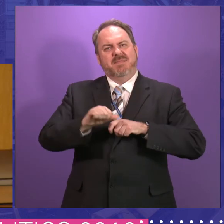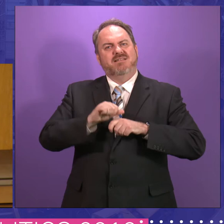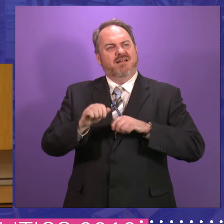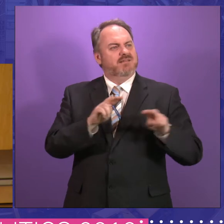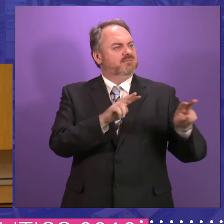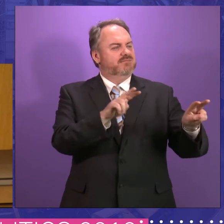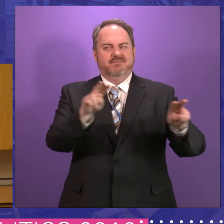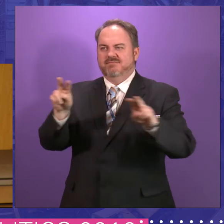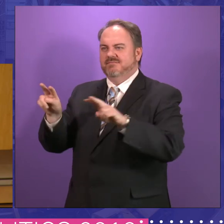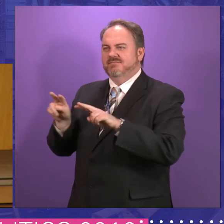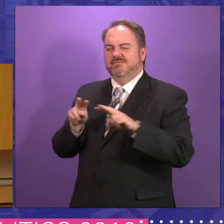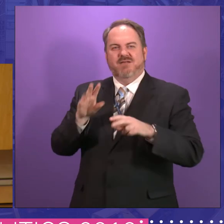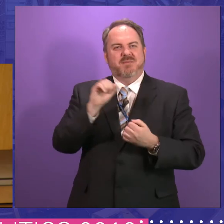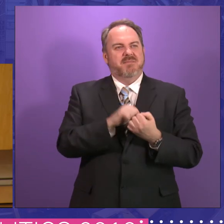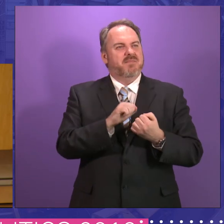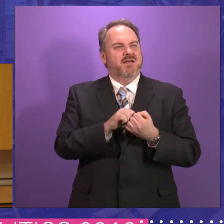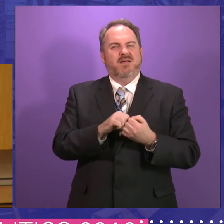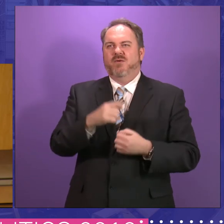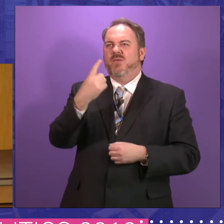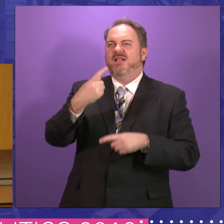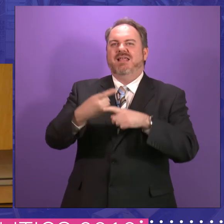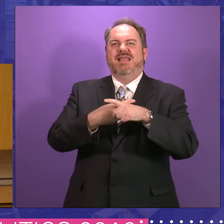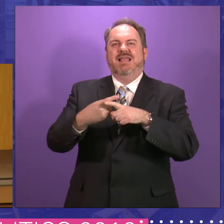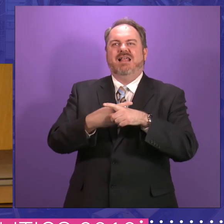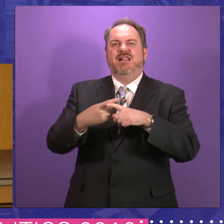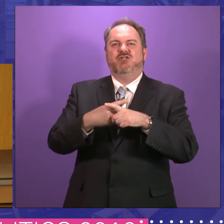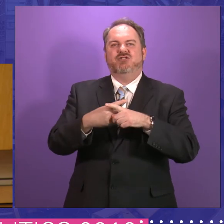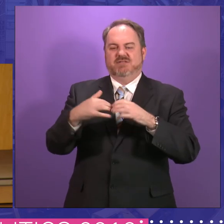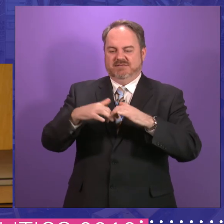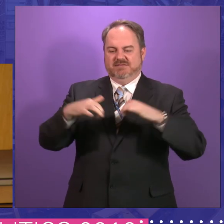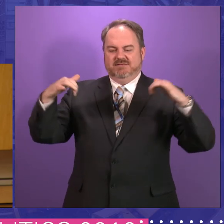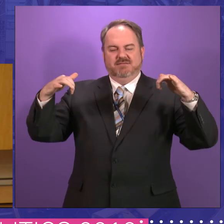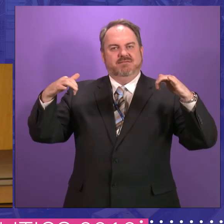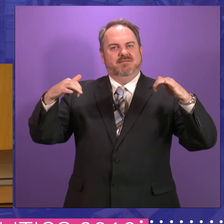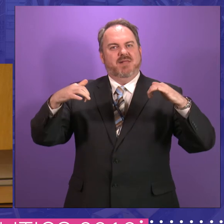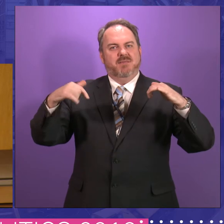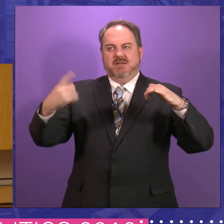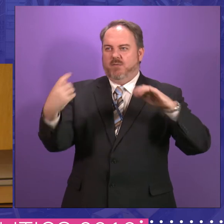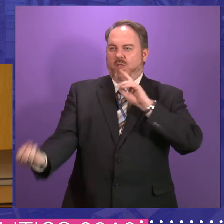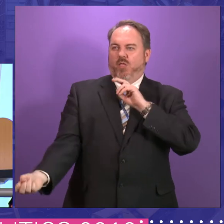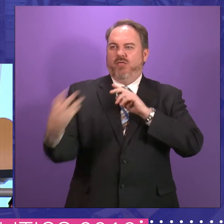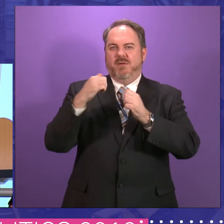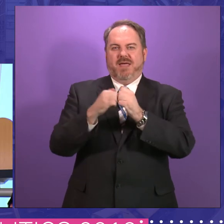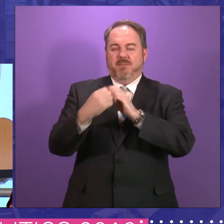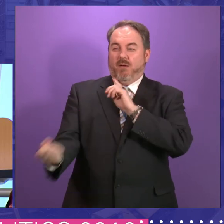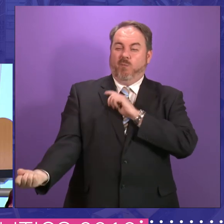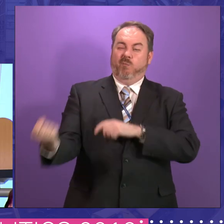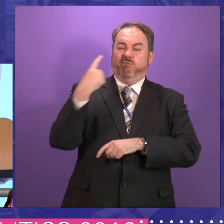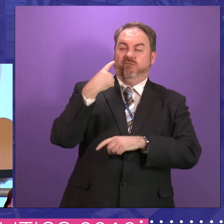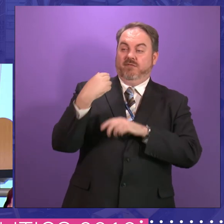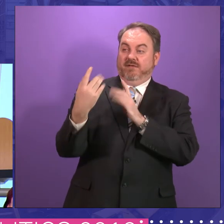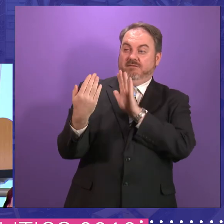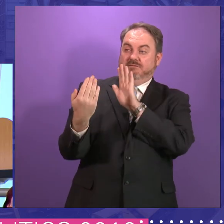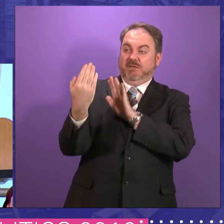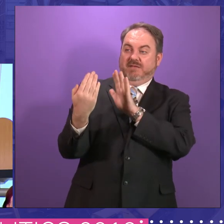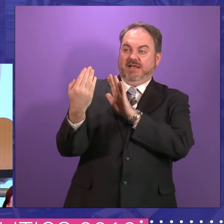the English ministers threw a Scotsman at me. That was the only peril that I nearly fell under. So, um, but psychologically, it's good.